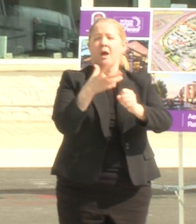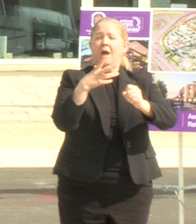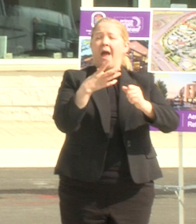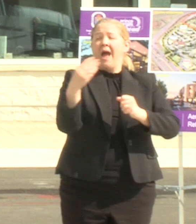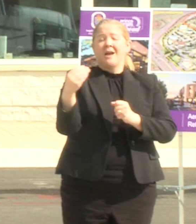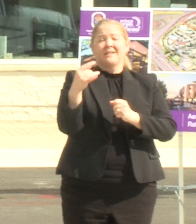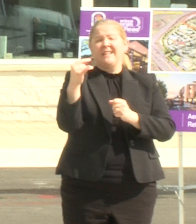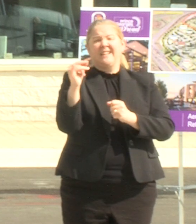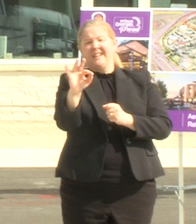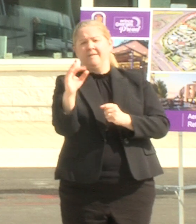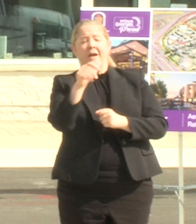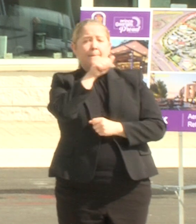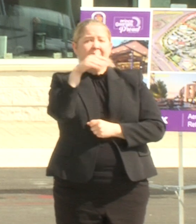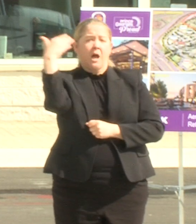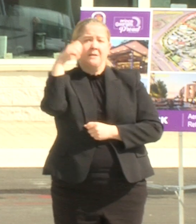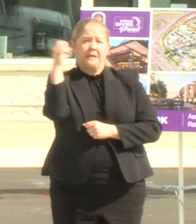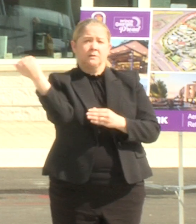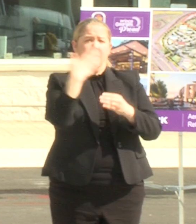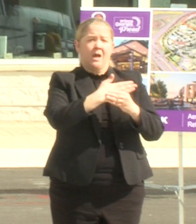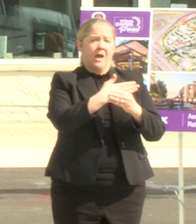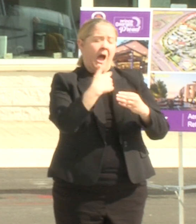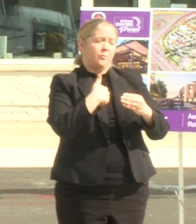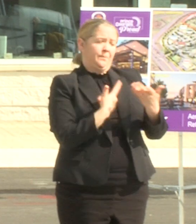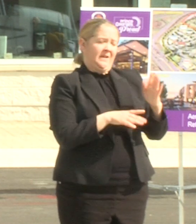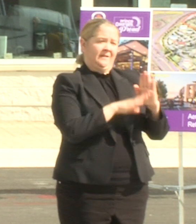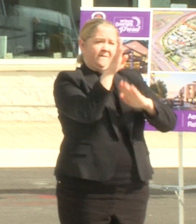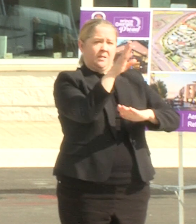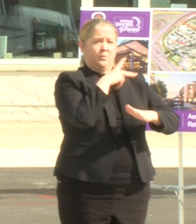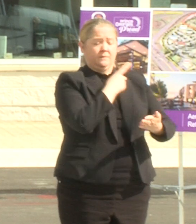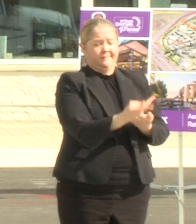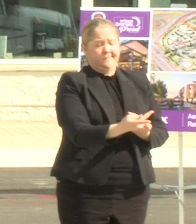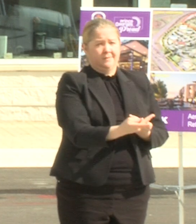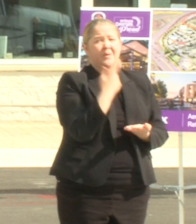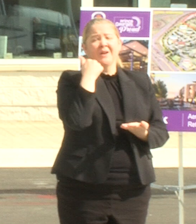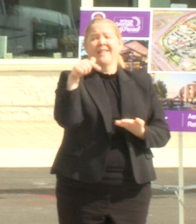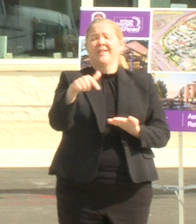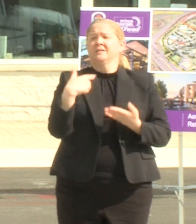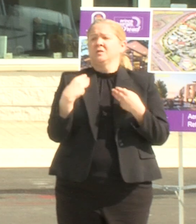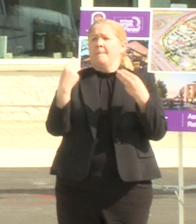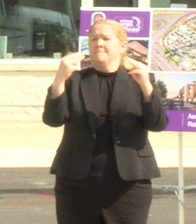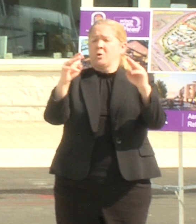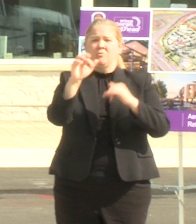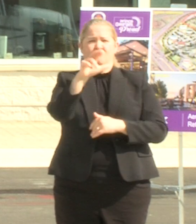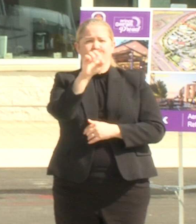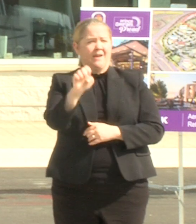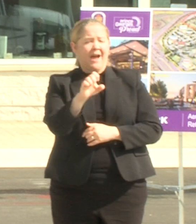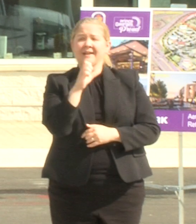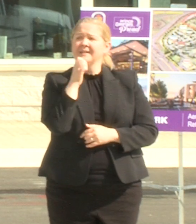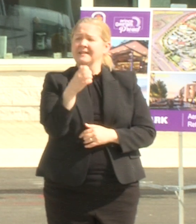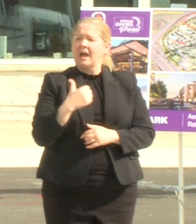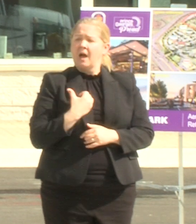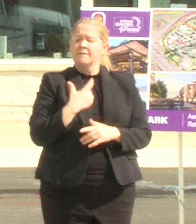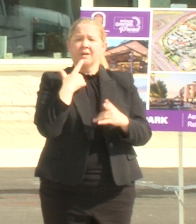stepping up uh i would have been a developer down and out uh because this was a market rate product and i didn't have the instruments of light tech